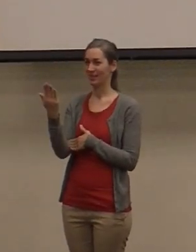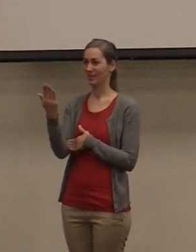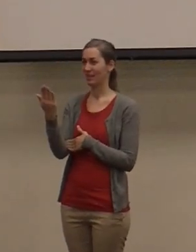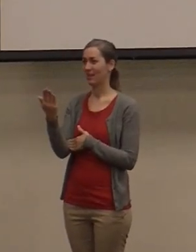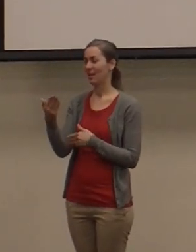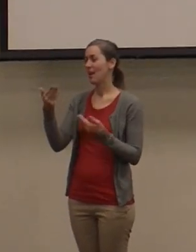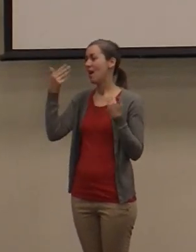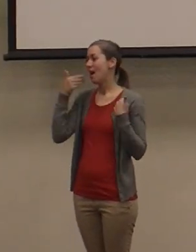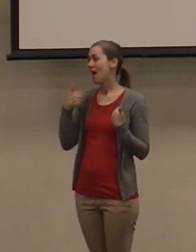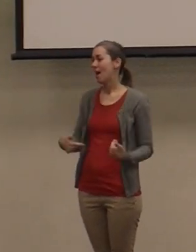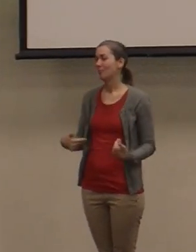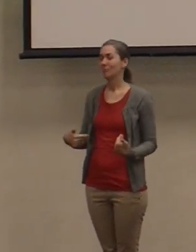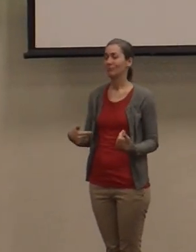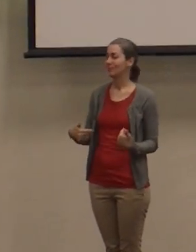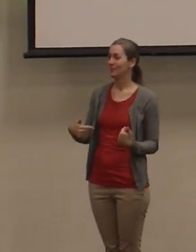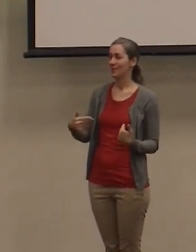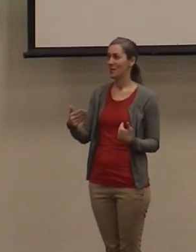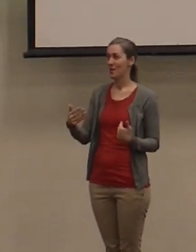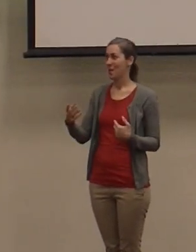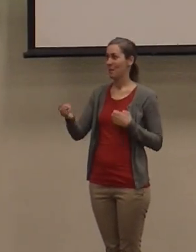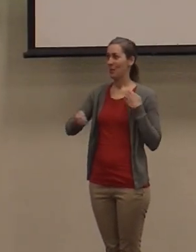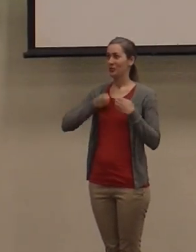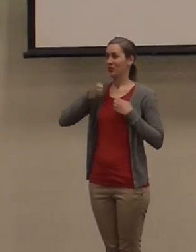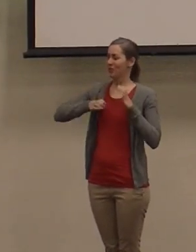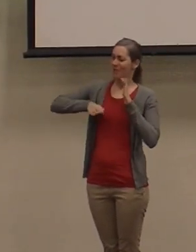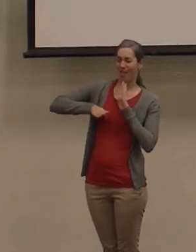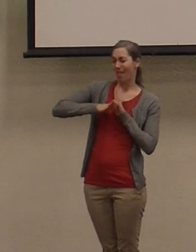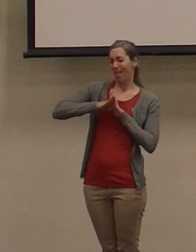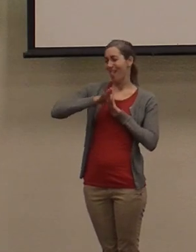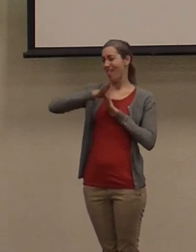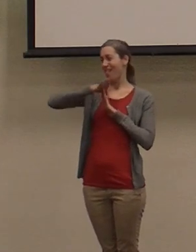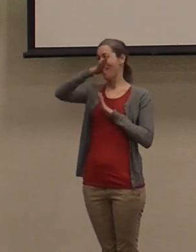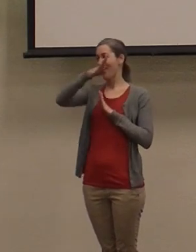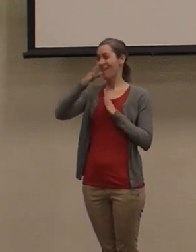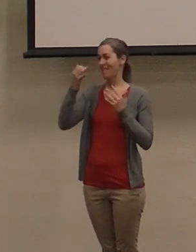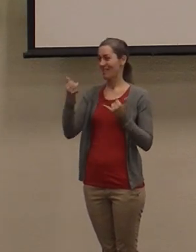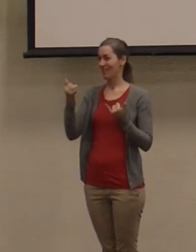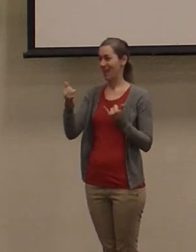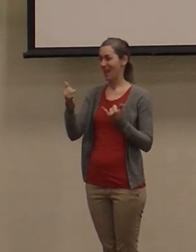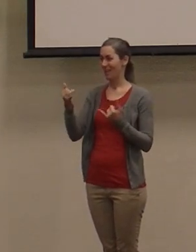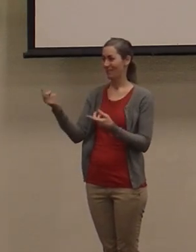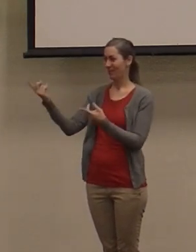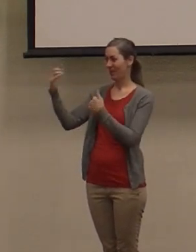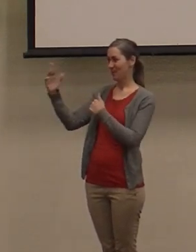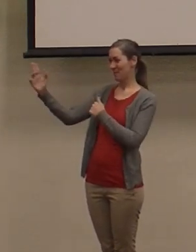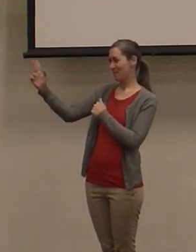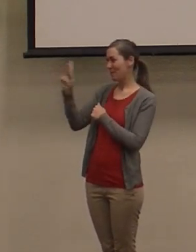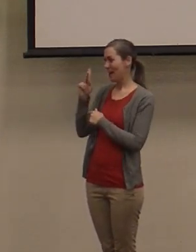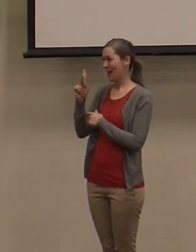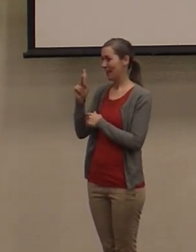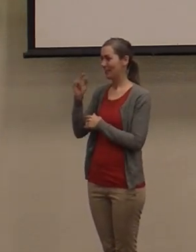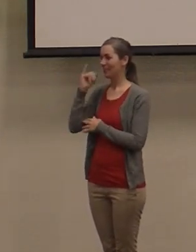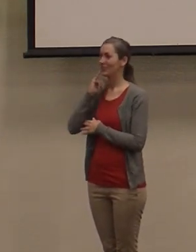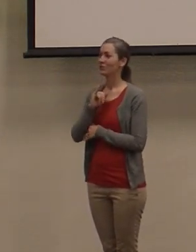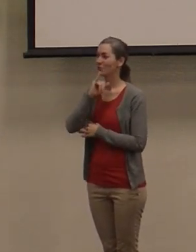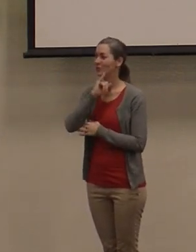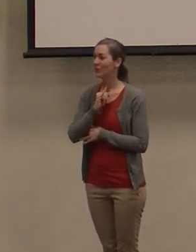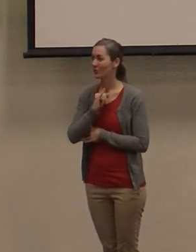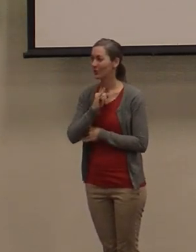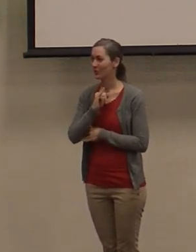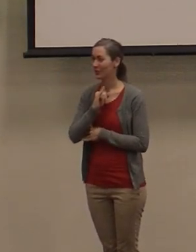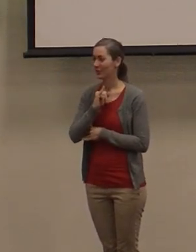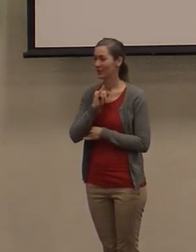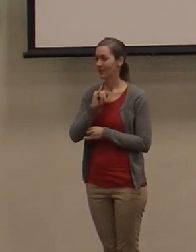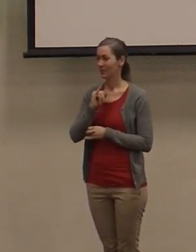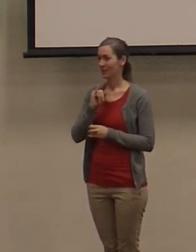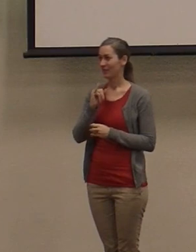I'm kind of on an emotional high right now, just returning from Israel, but two days later